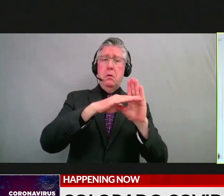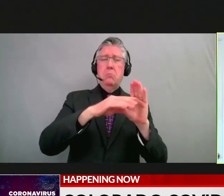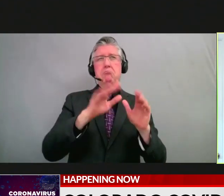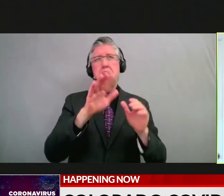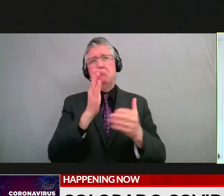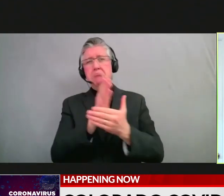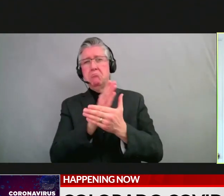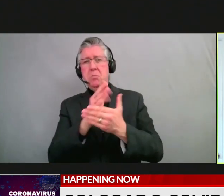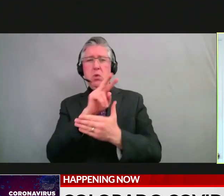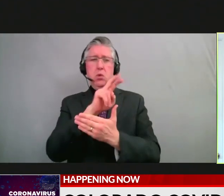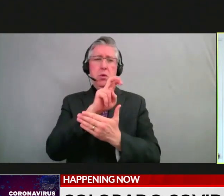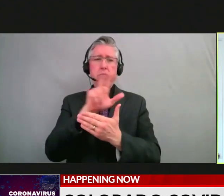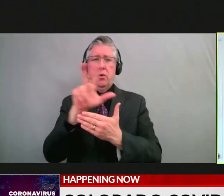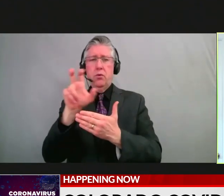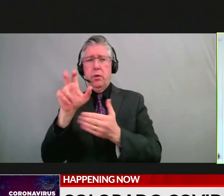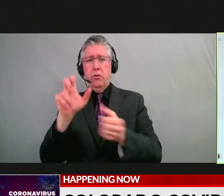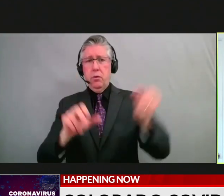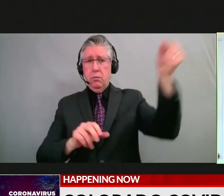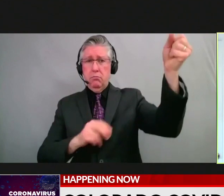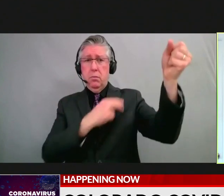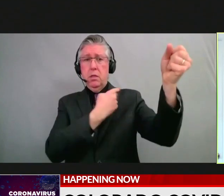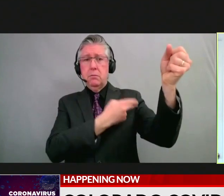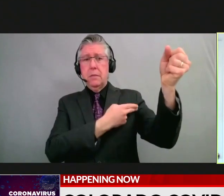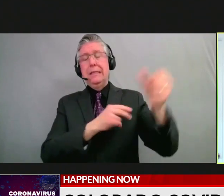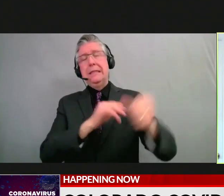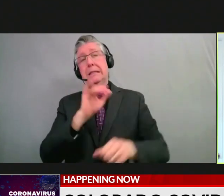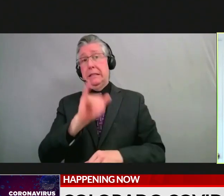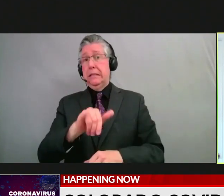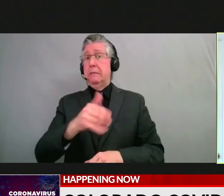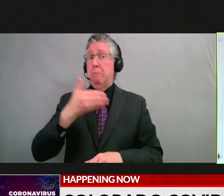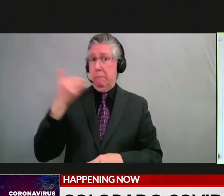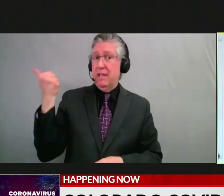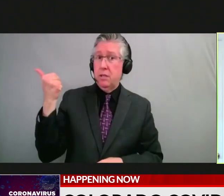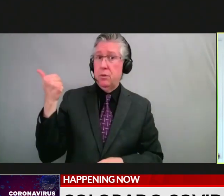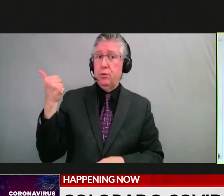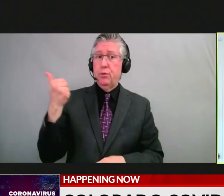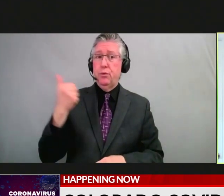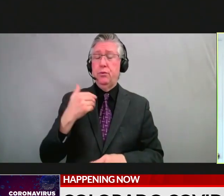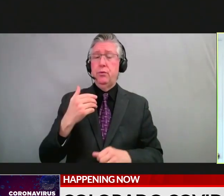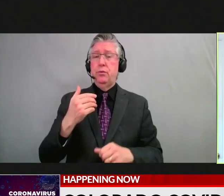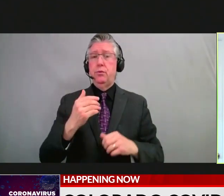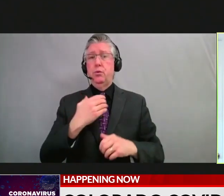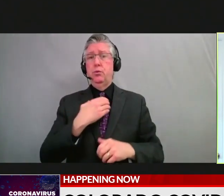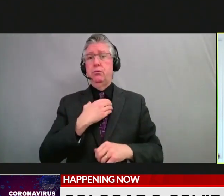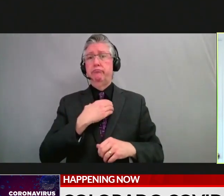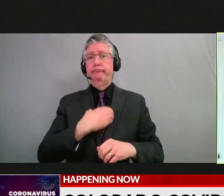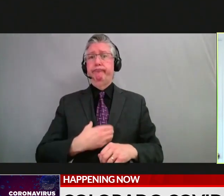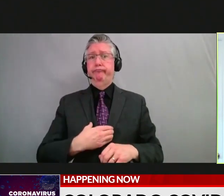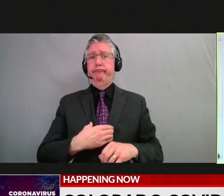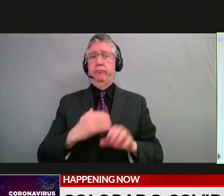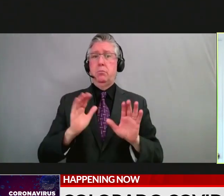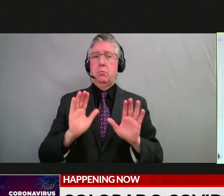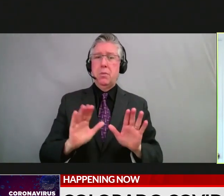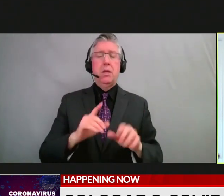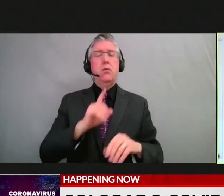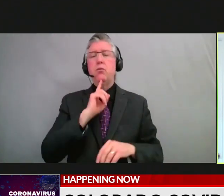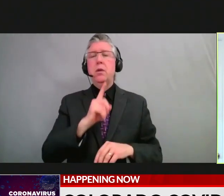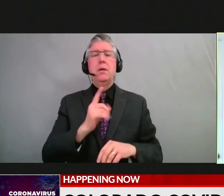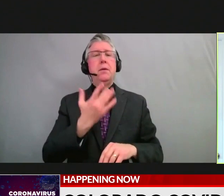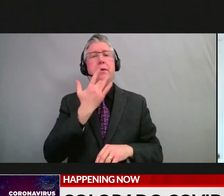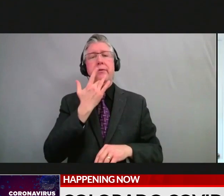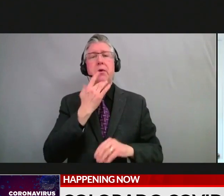so certainly that would be a much more comfortable place for us to get to. But, you know, we don't want any Coloradans hospitalized.